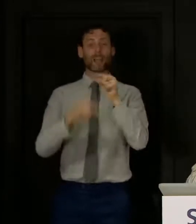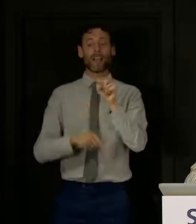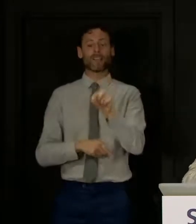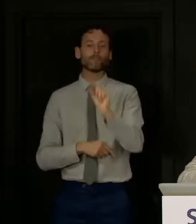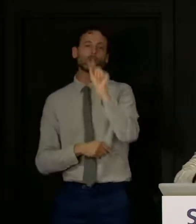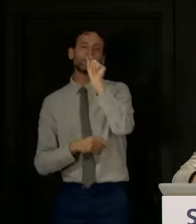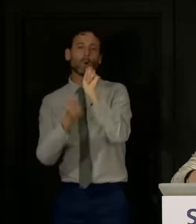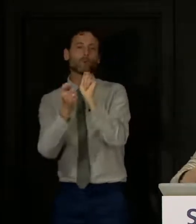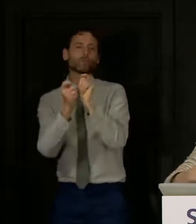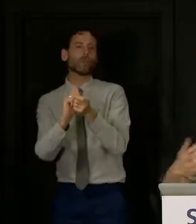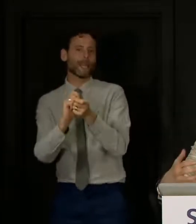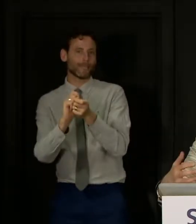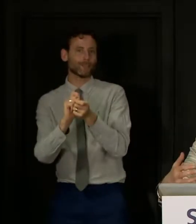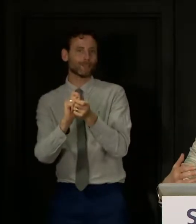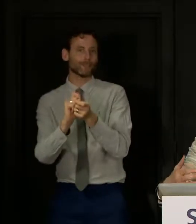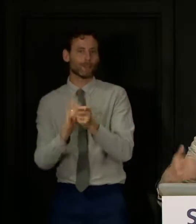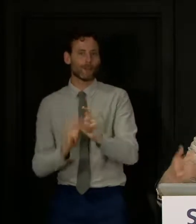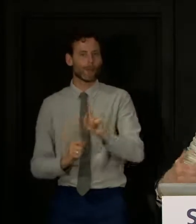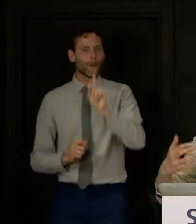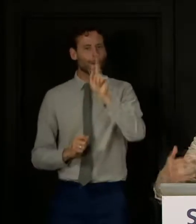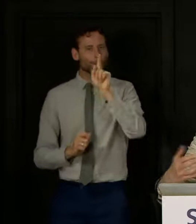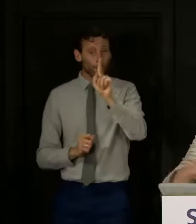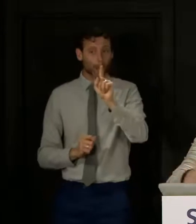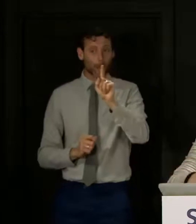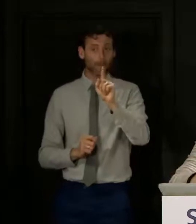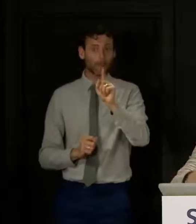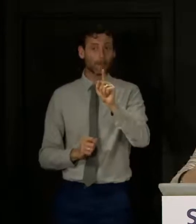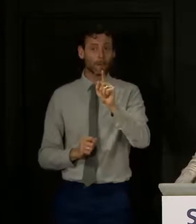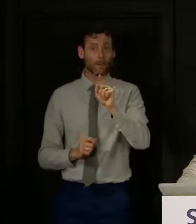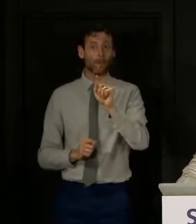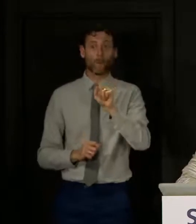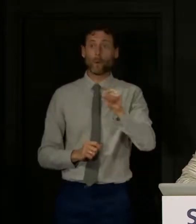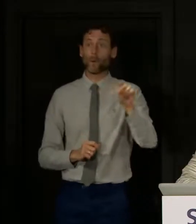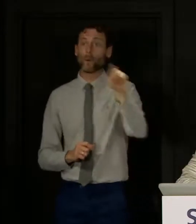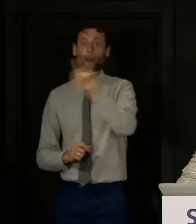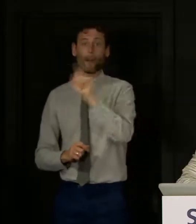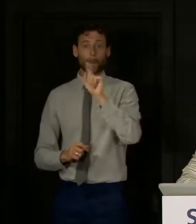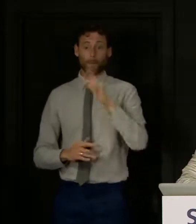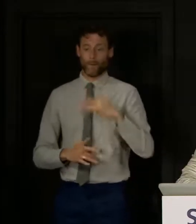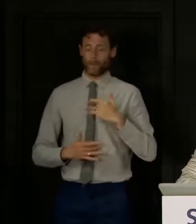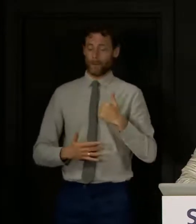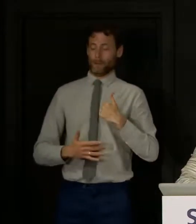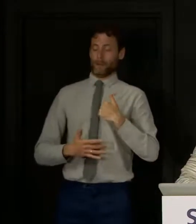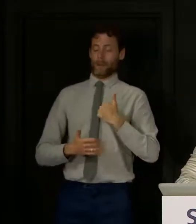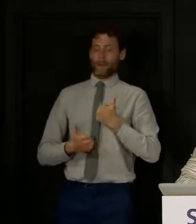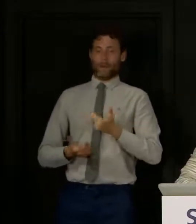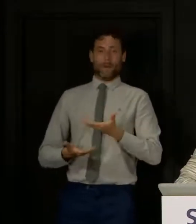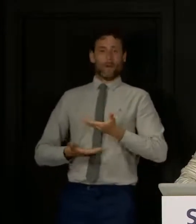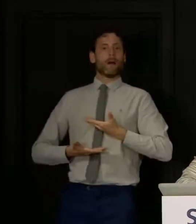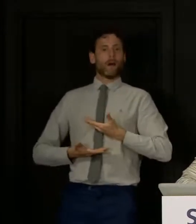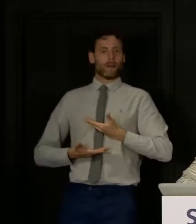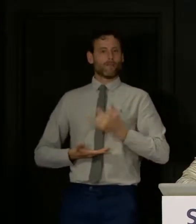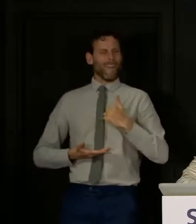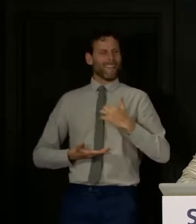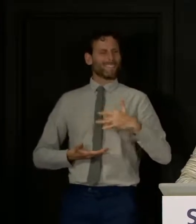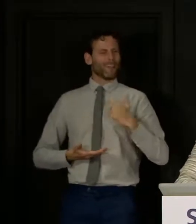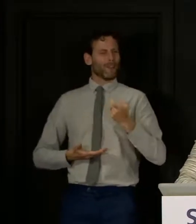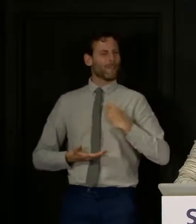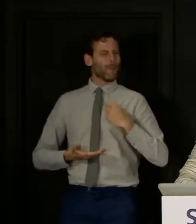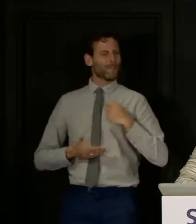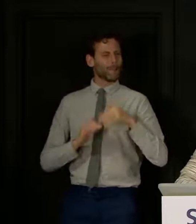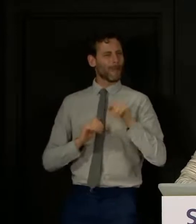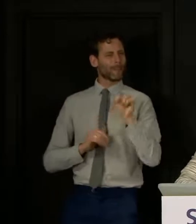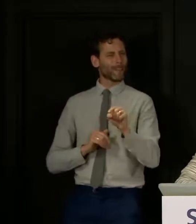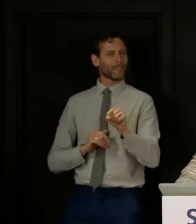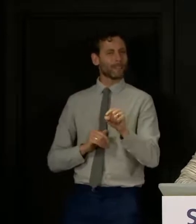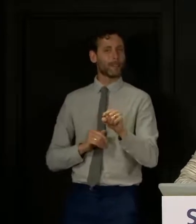changes in a behavioural sense lead to greater changes on the part of the population at large. So I do feel nervous about that but I